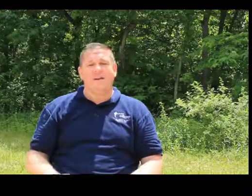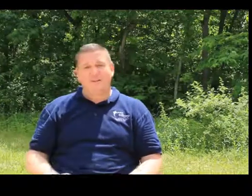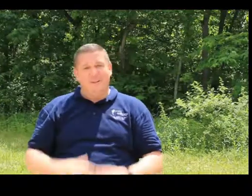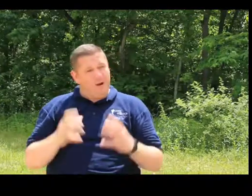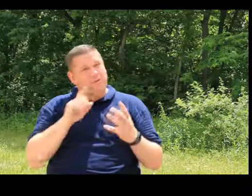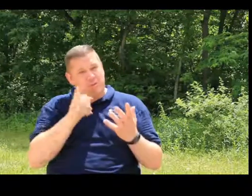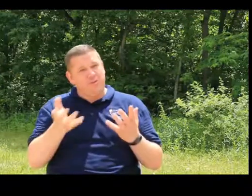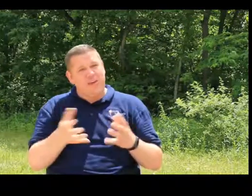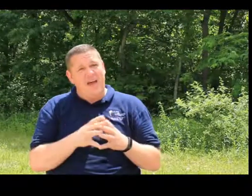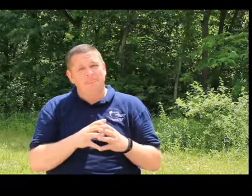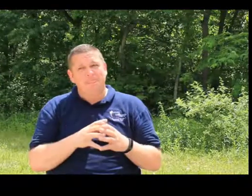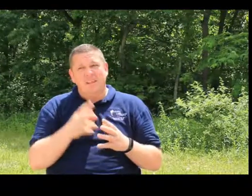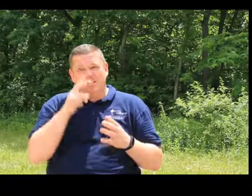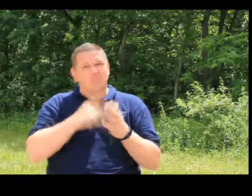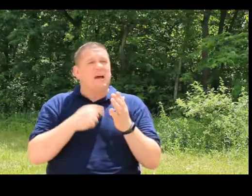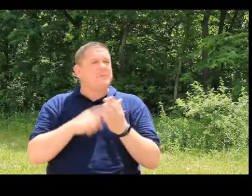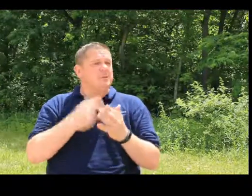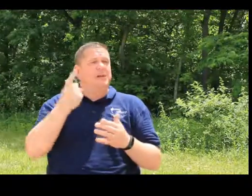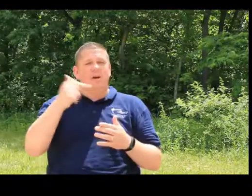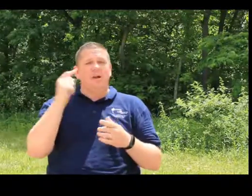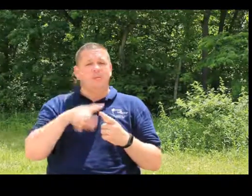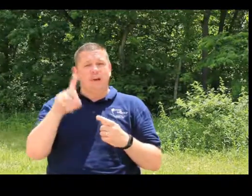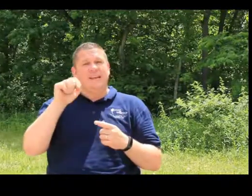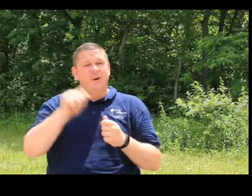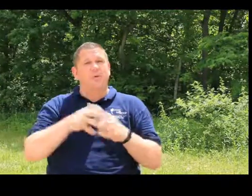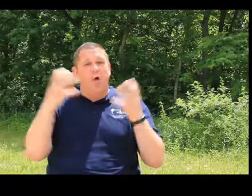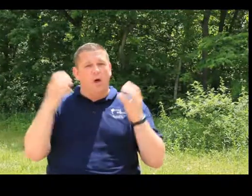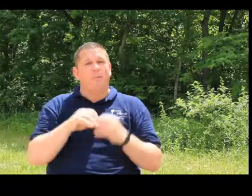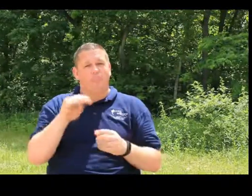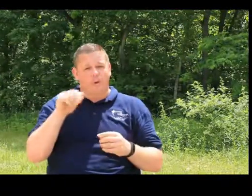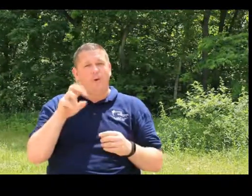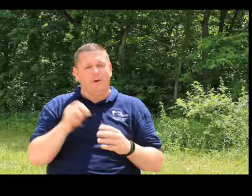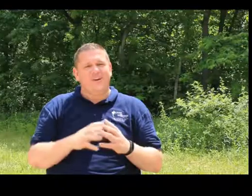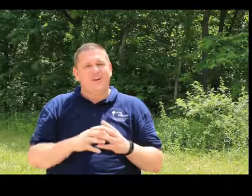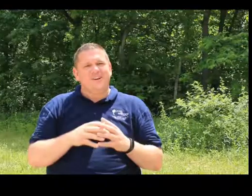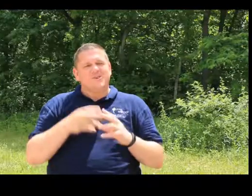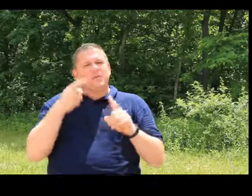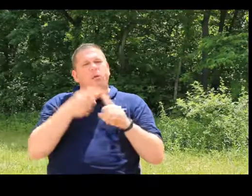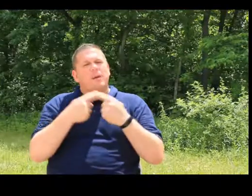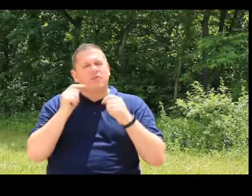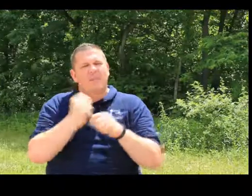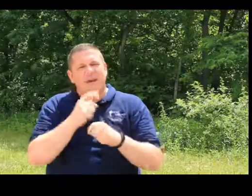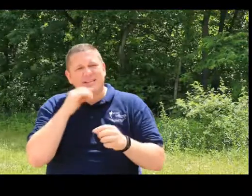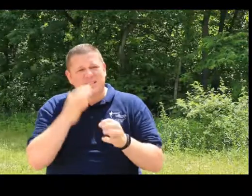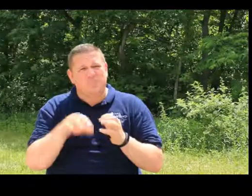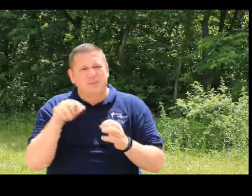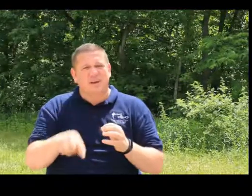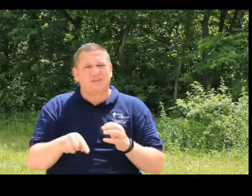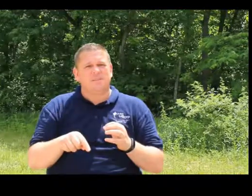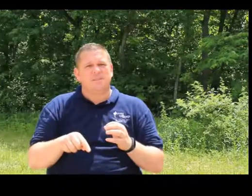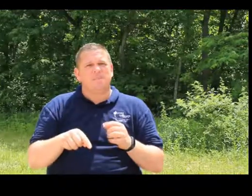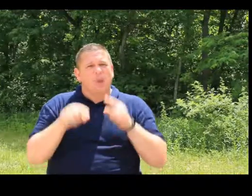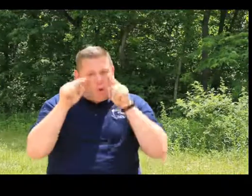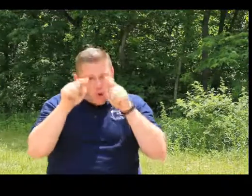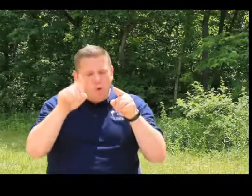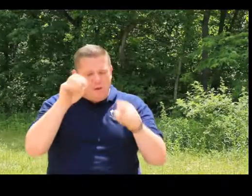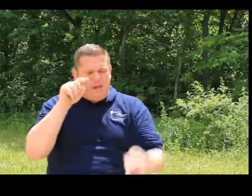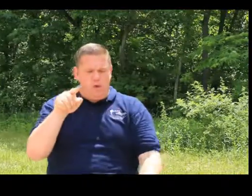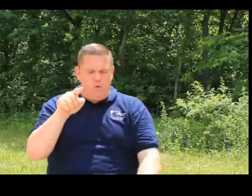A lot of truth to that. Sometimes it'll be greener, but you've got to deal with a whole lot more manure. The point I'm trying to make is simply this. You be you.